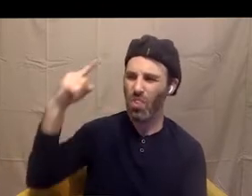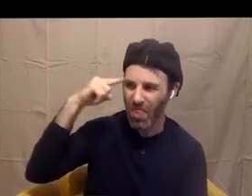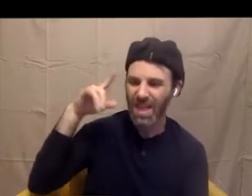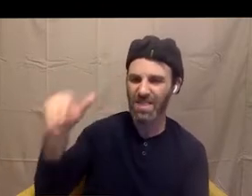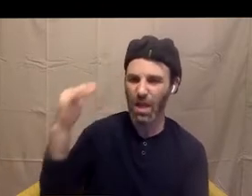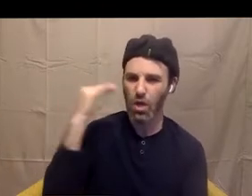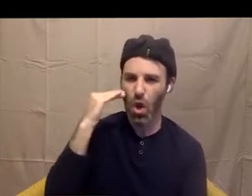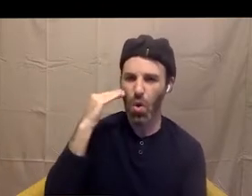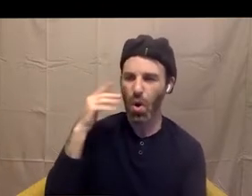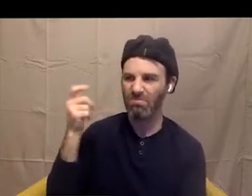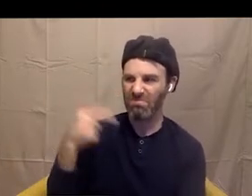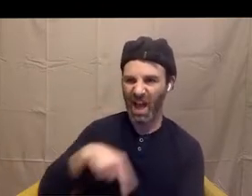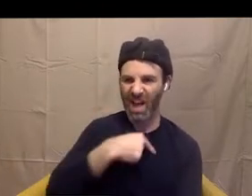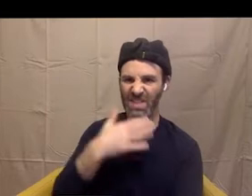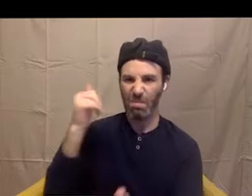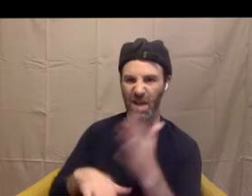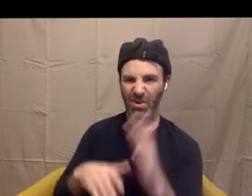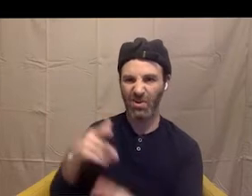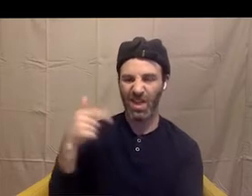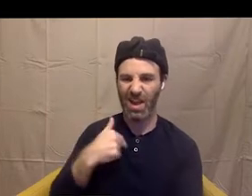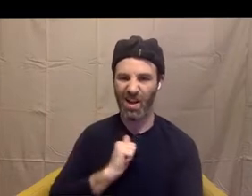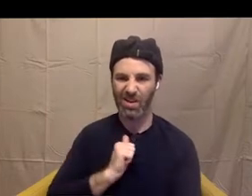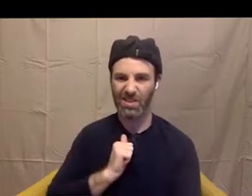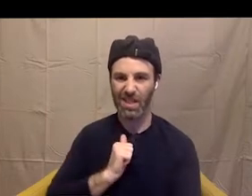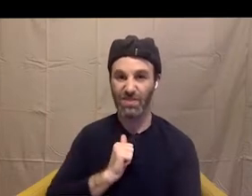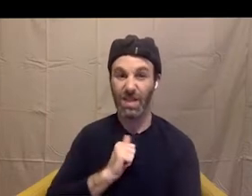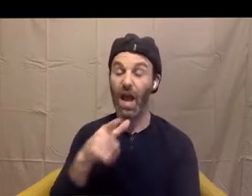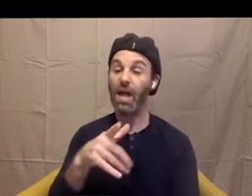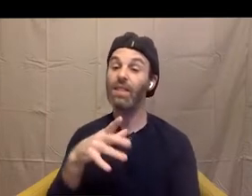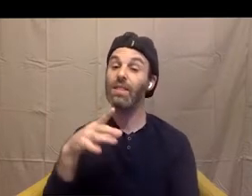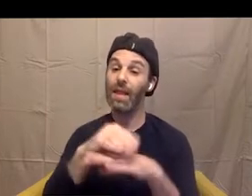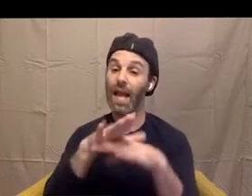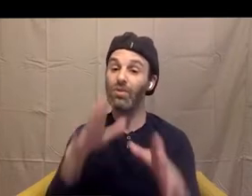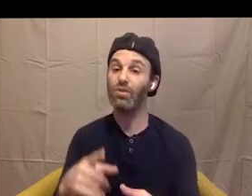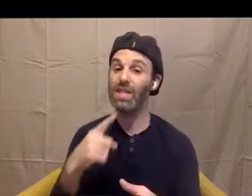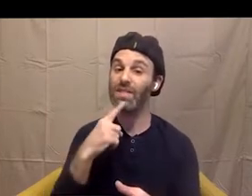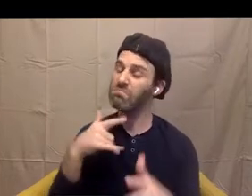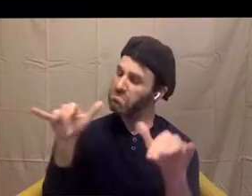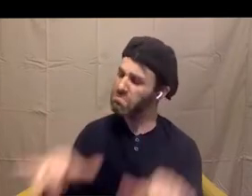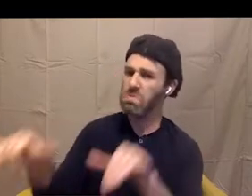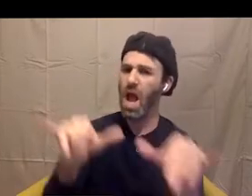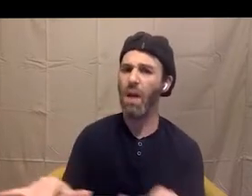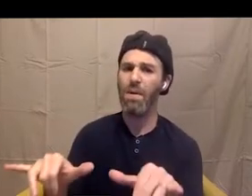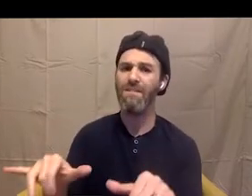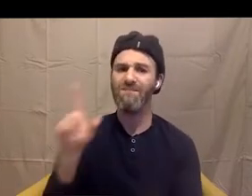it's common for kids who are adopted to feel like. And Mimi says, that's not how I feel. And we can see she's a bit